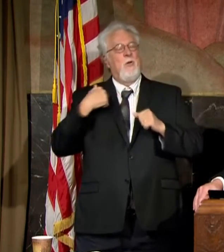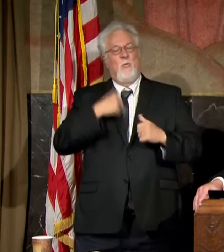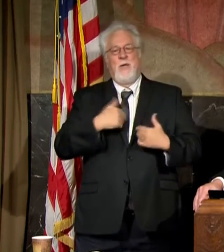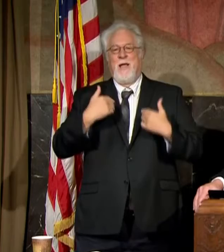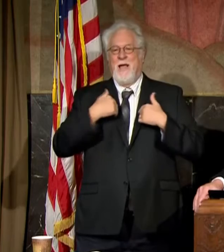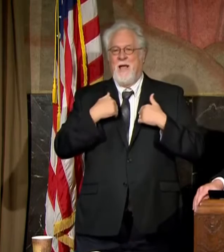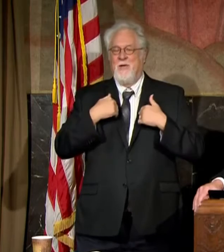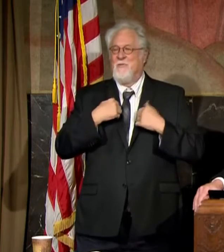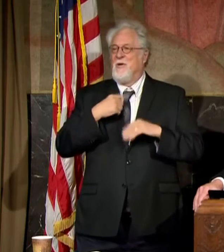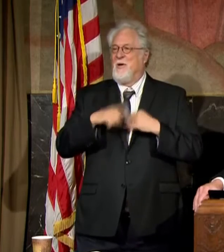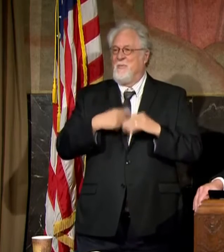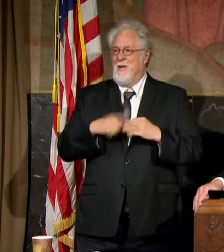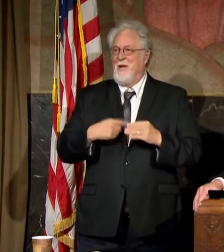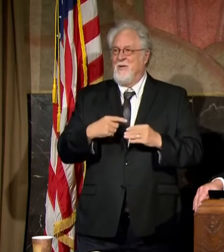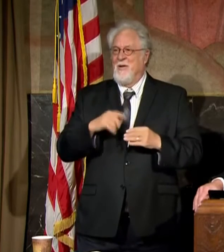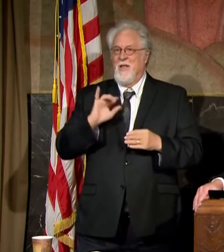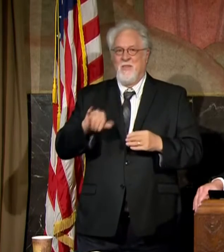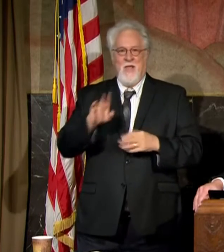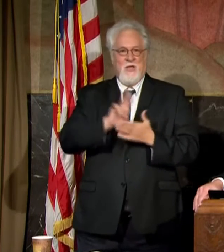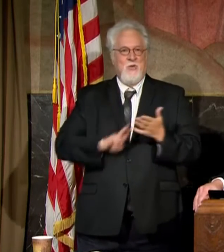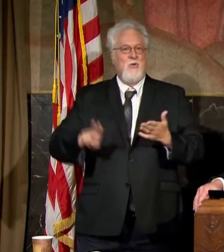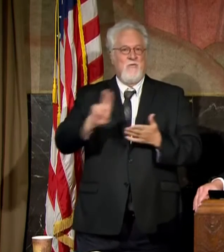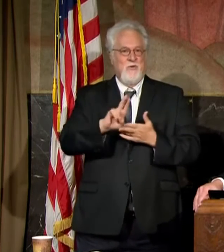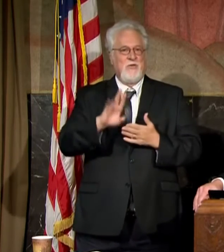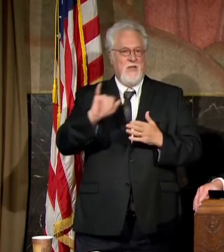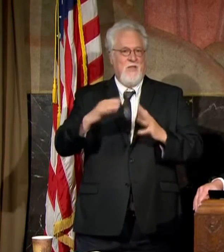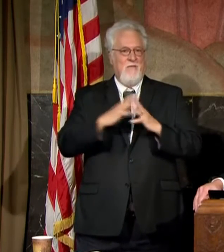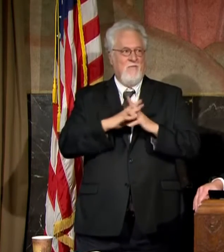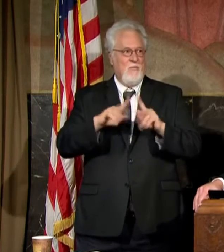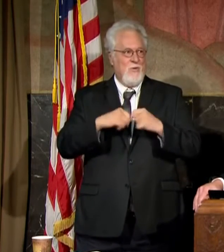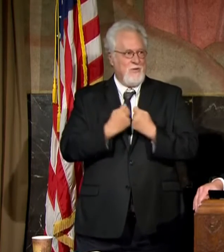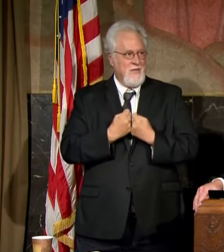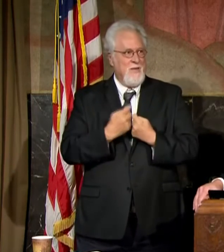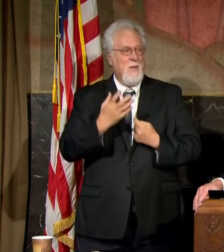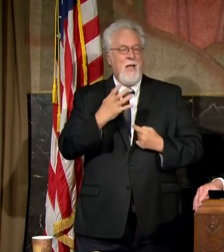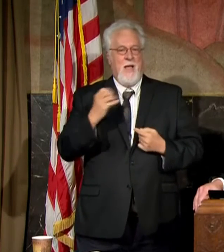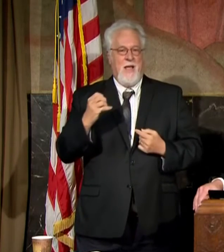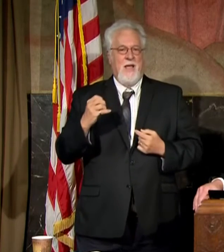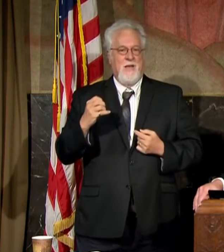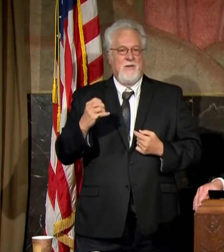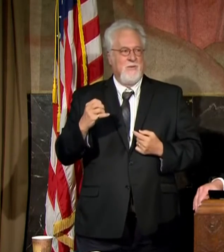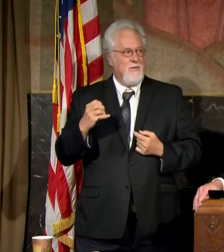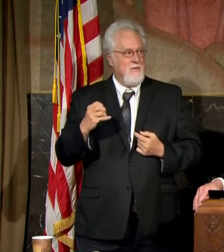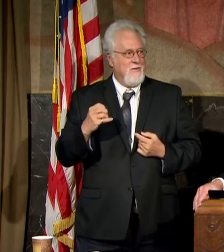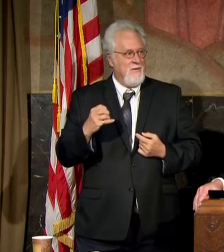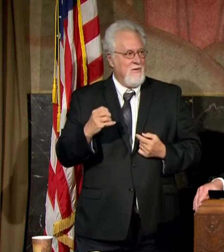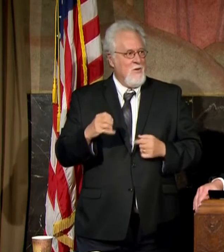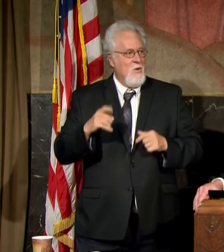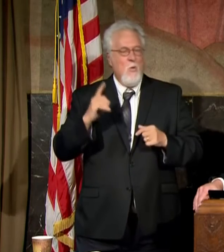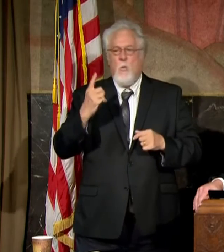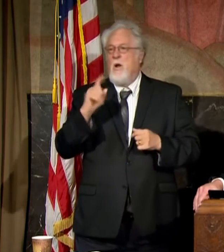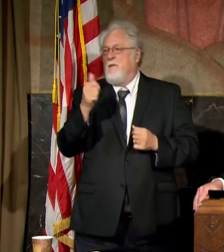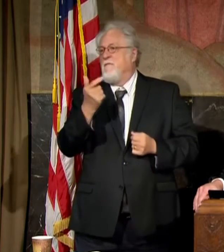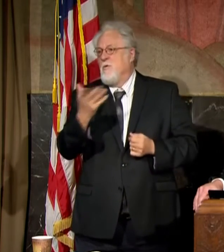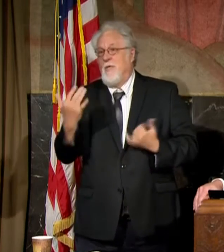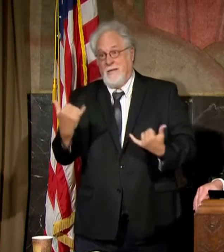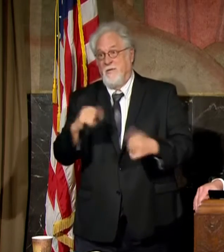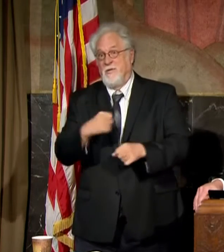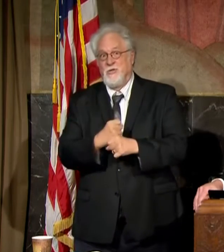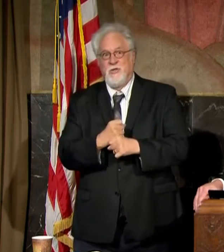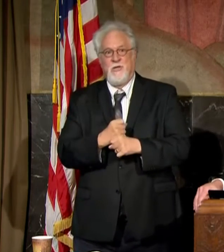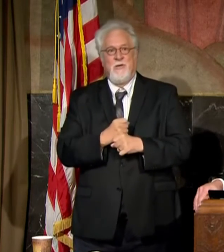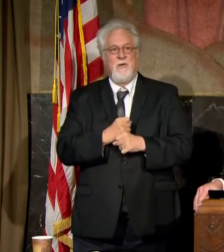about that university and that football team. And anyway, it's one of the few things this year